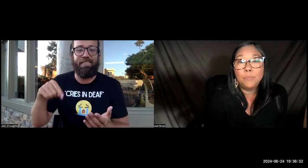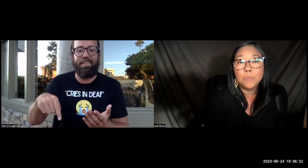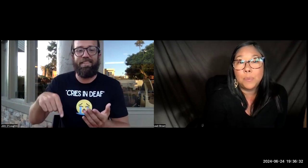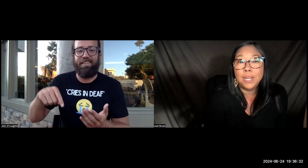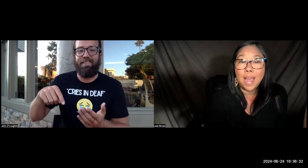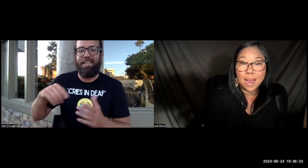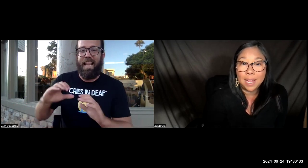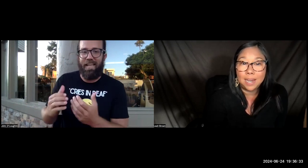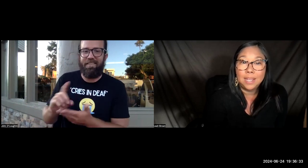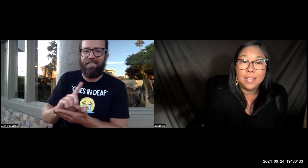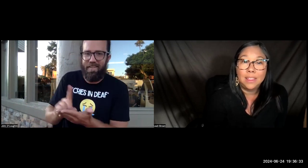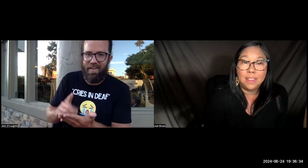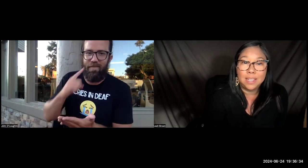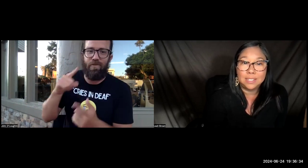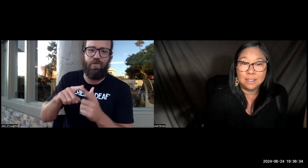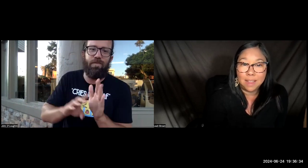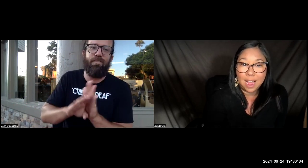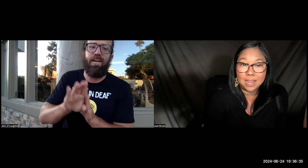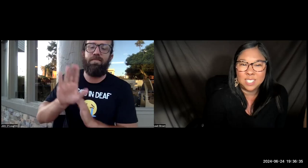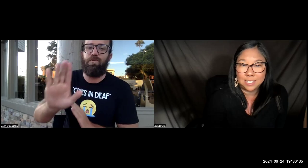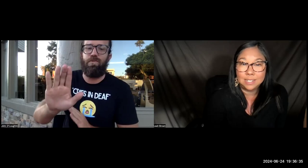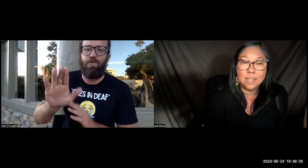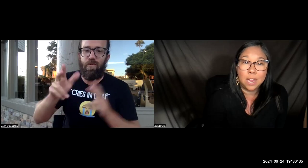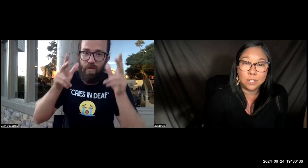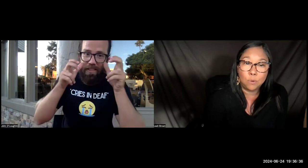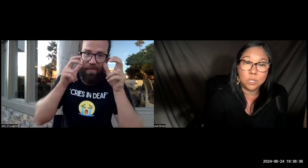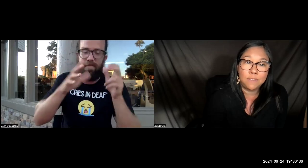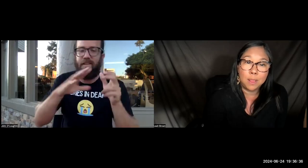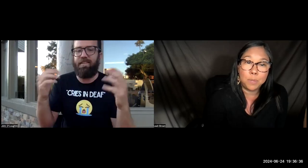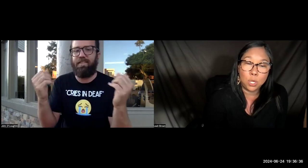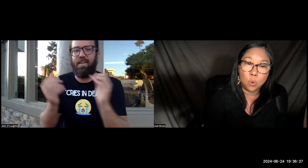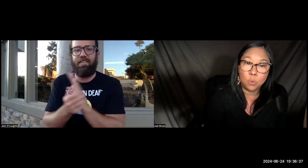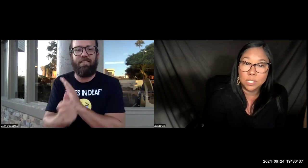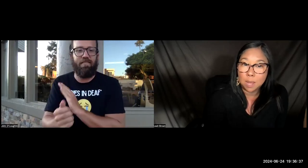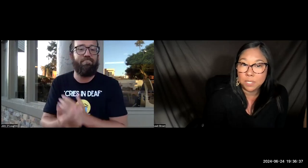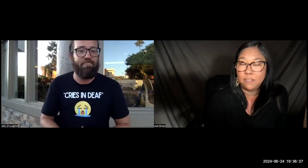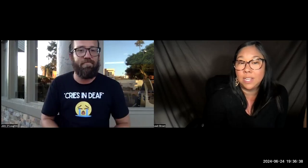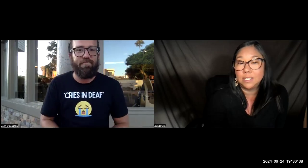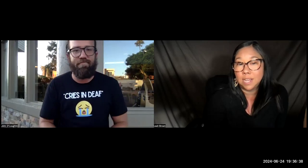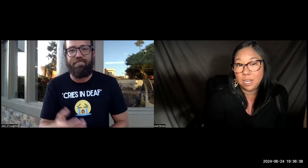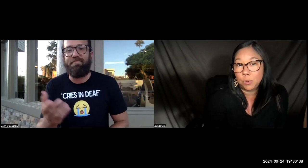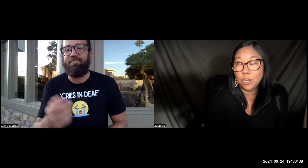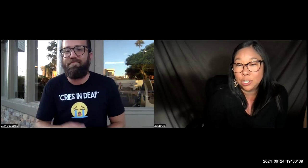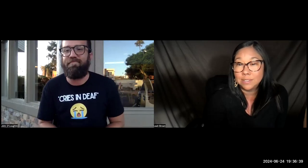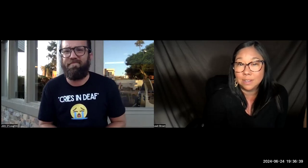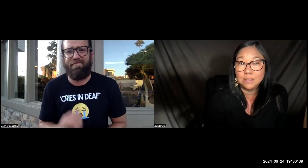But again, this class is designed for developing your receptive and signing production skills.